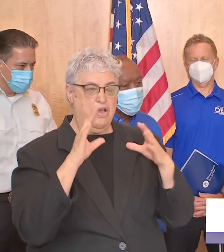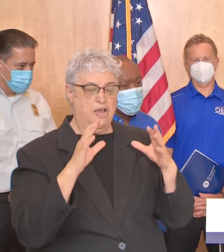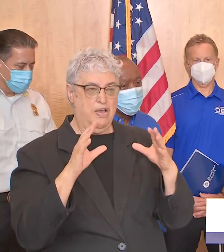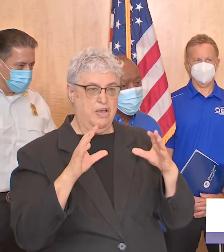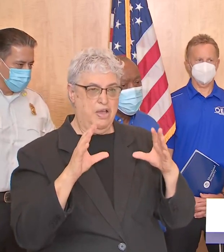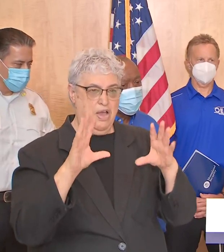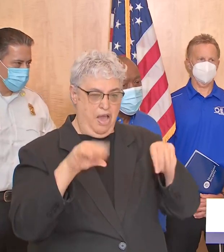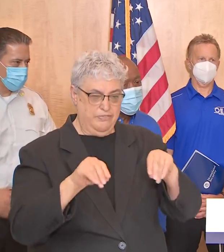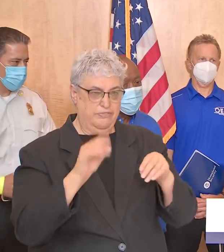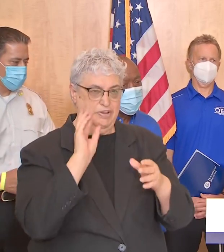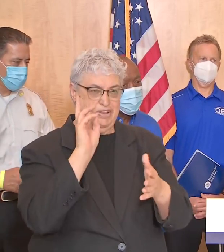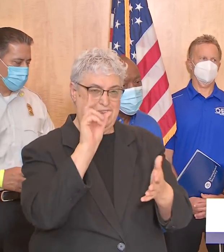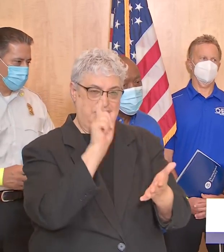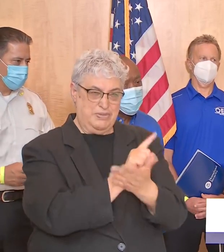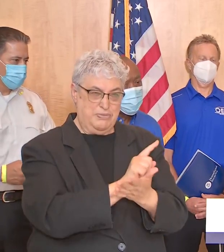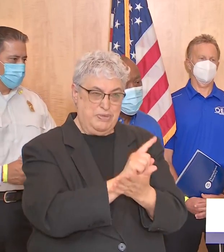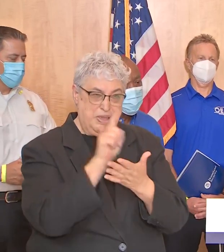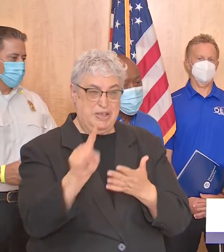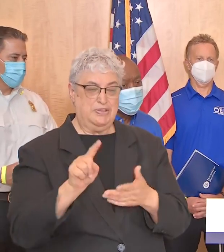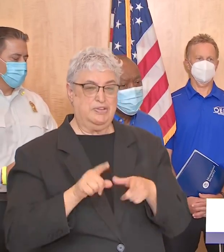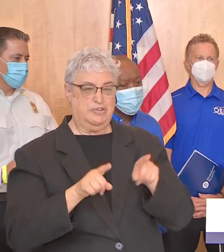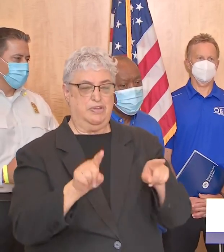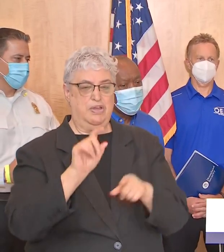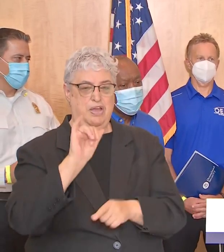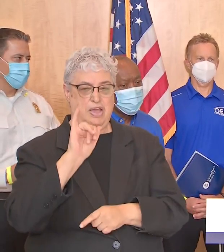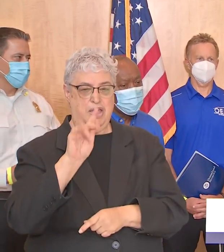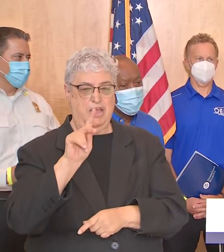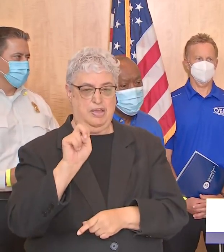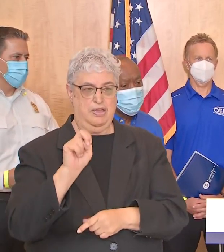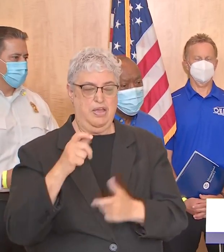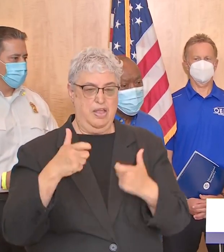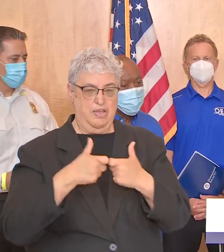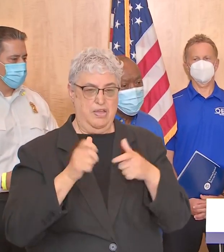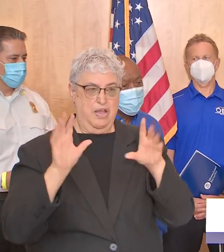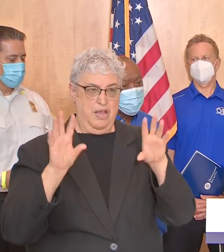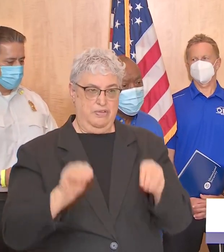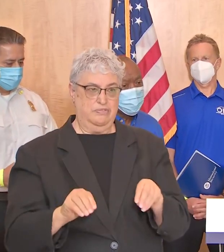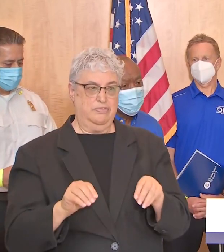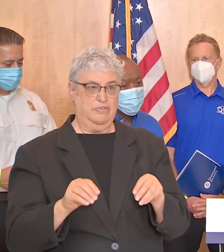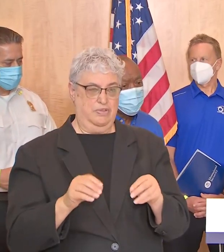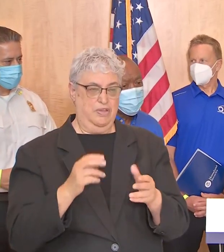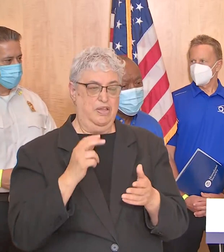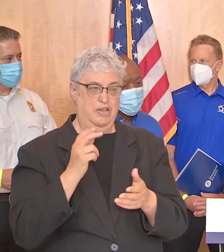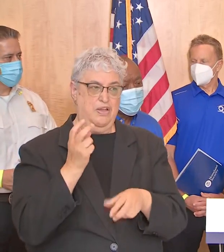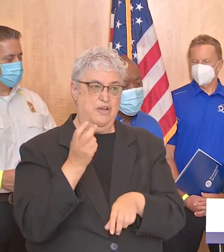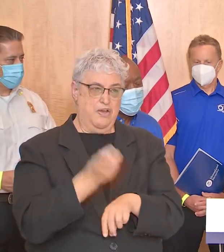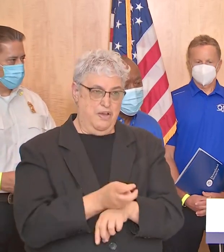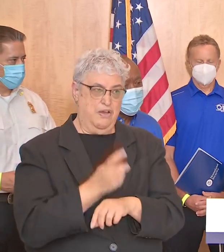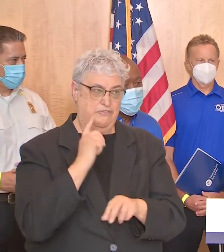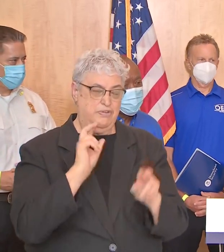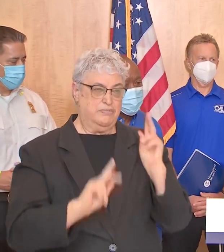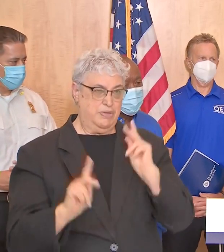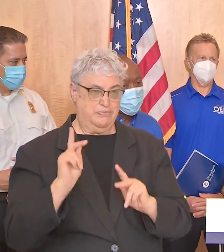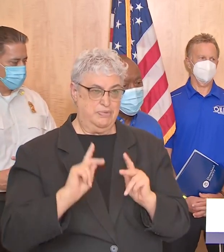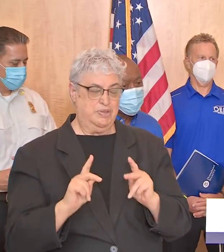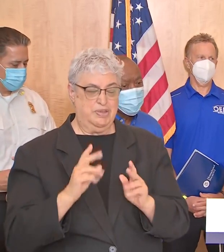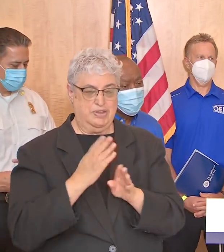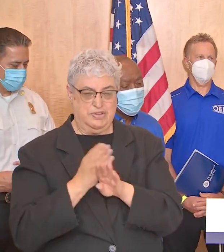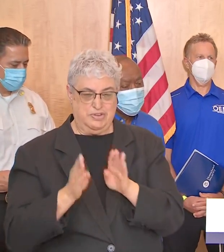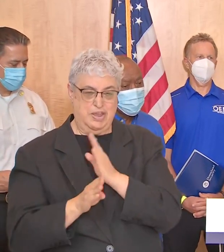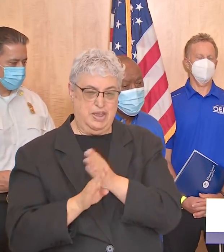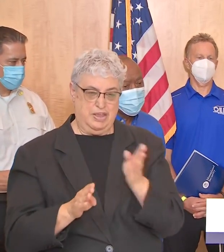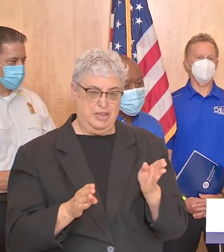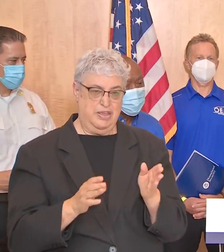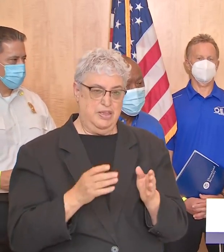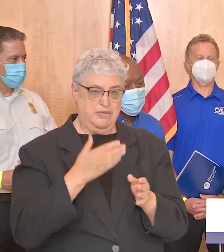so we know that power outages can really be damaging and i just hope that everyone checks on their neighbors the way